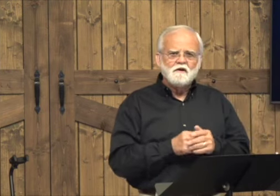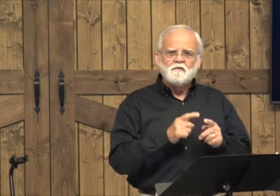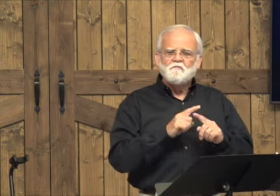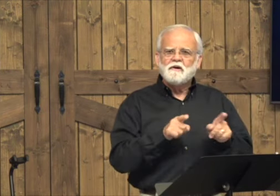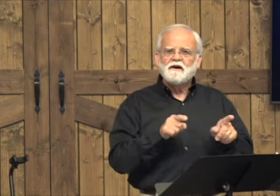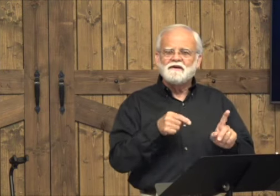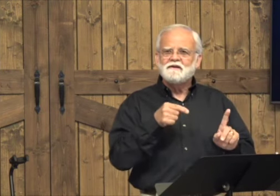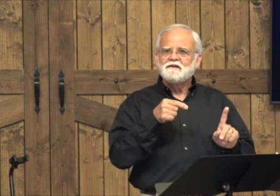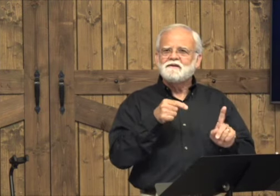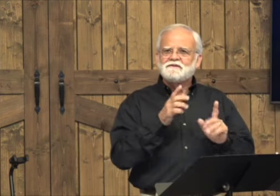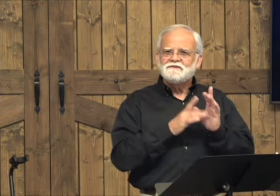of all her sins.